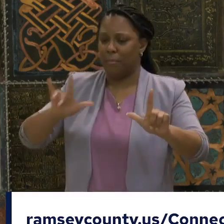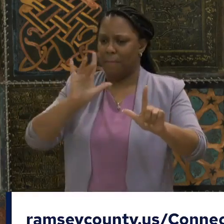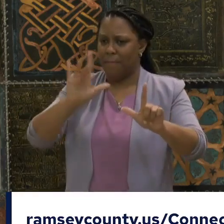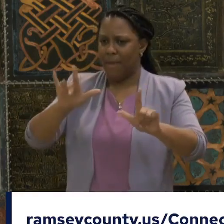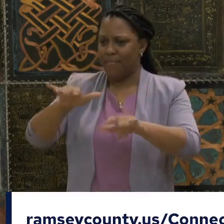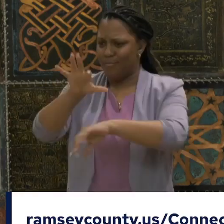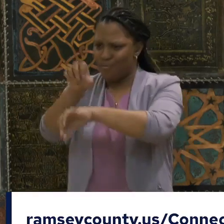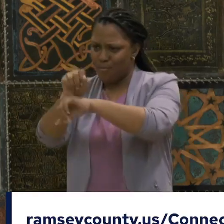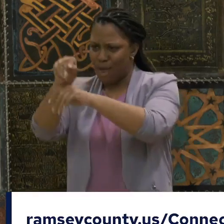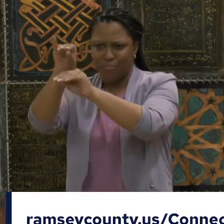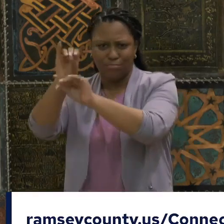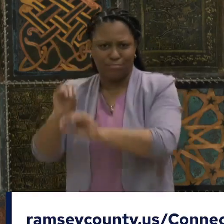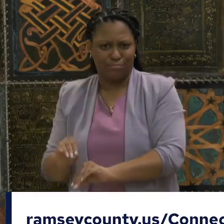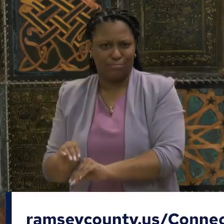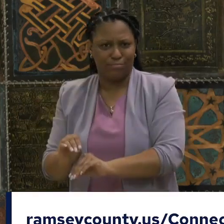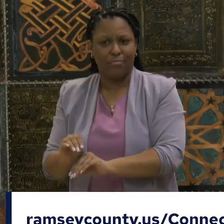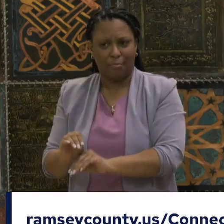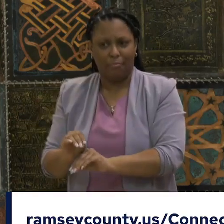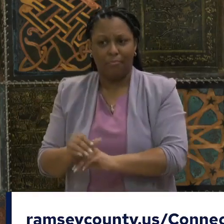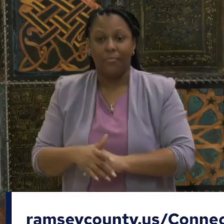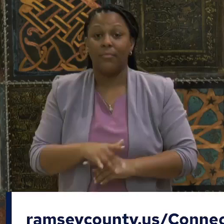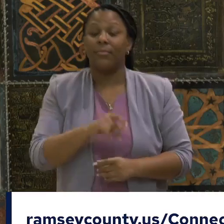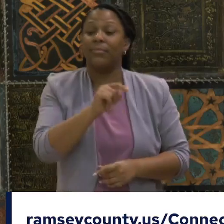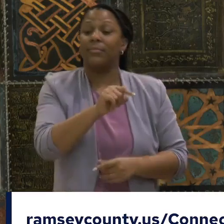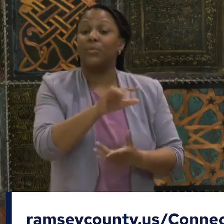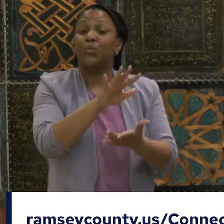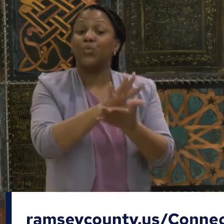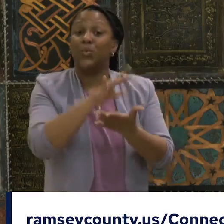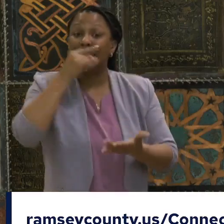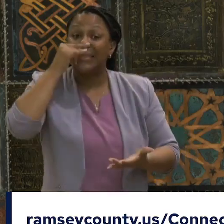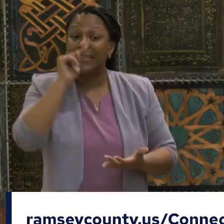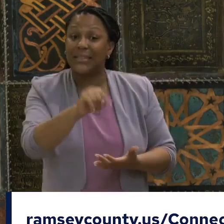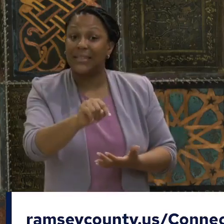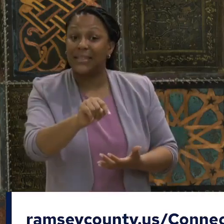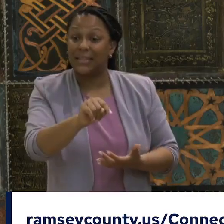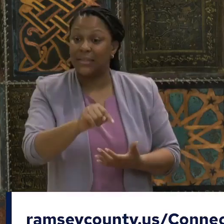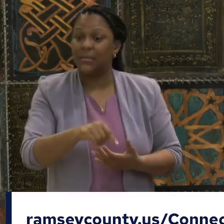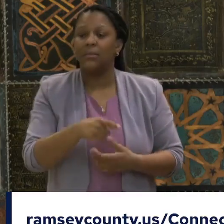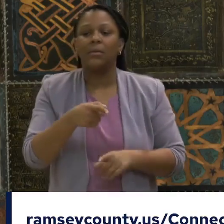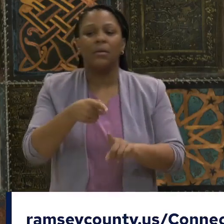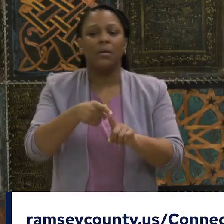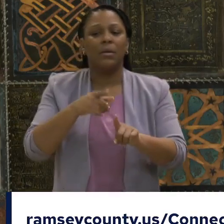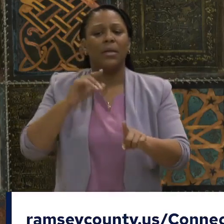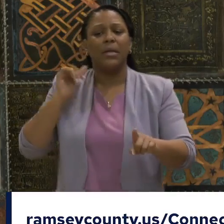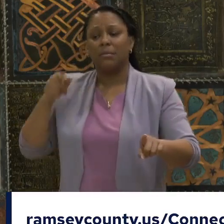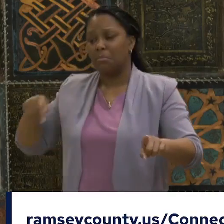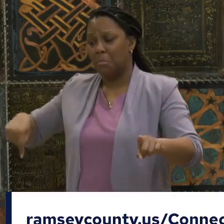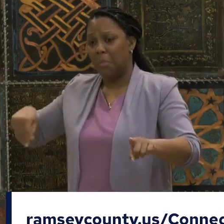They've been able to stay connected to family that fills their souls.